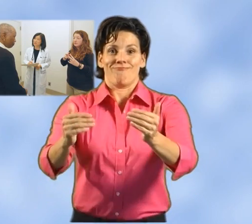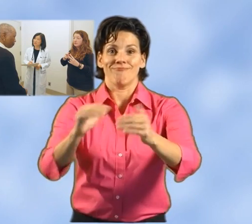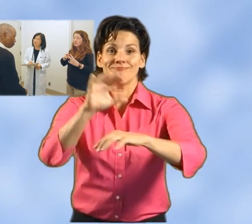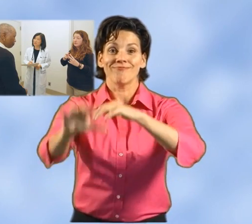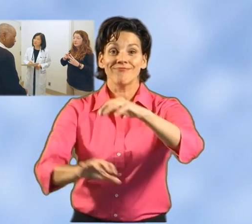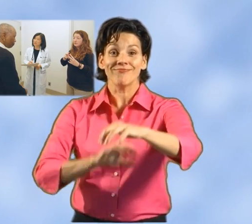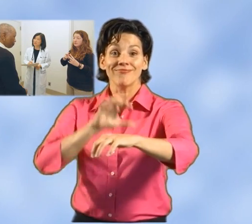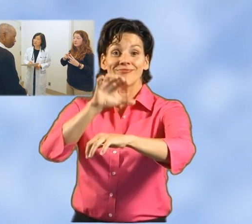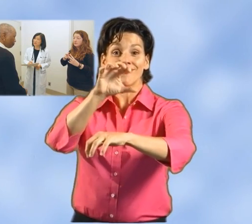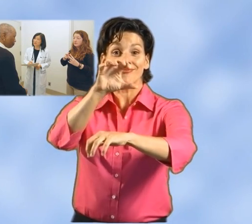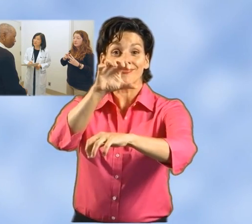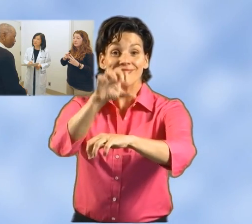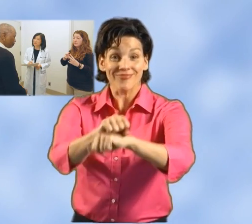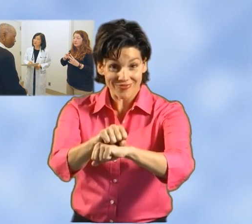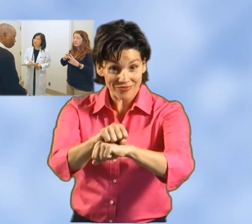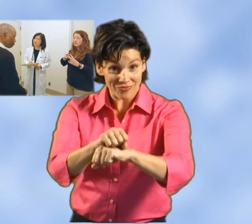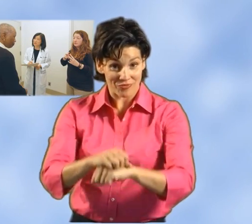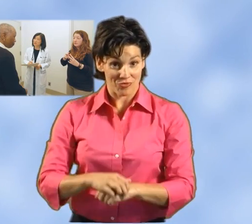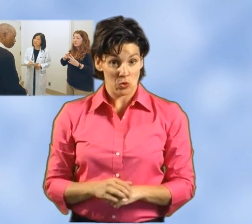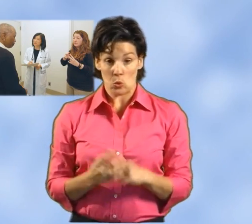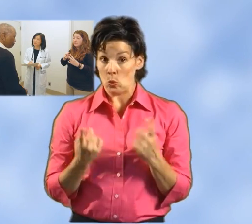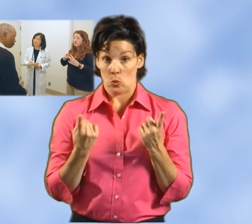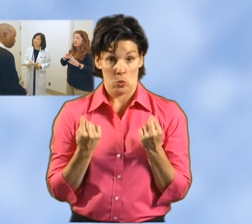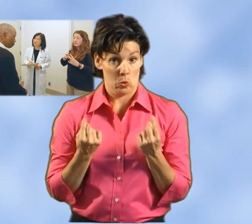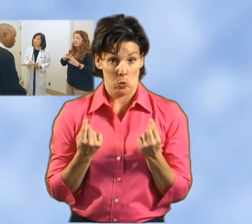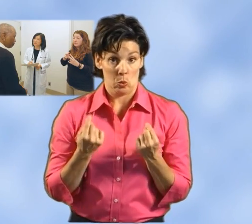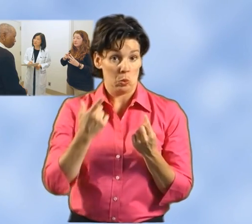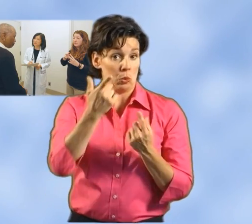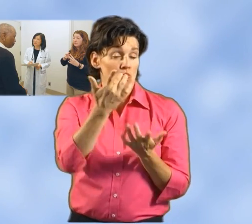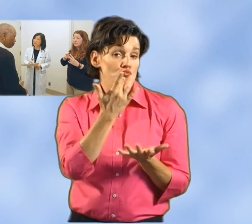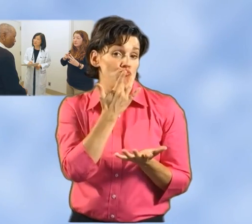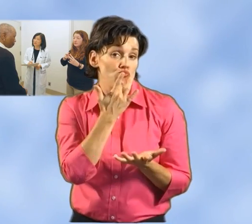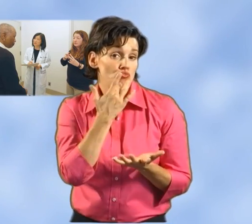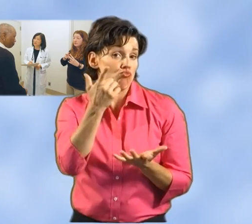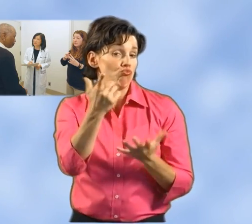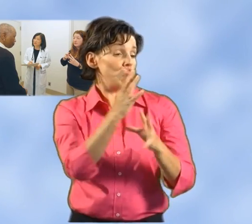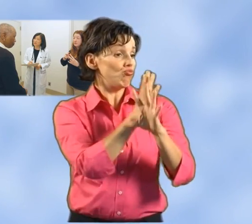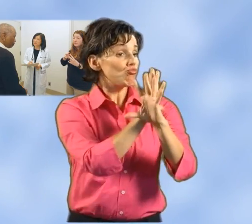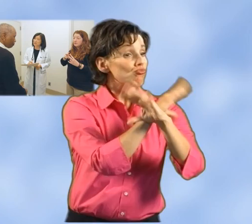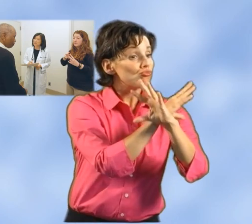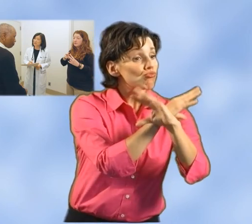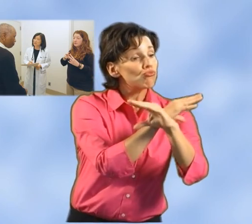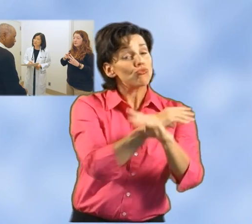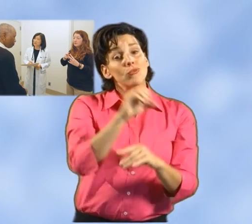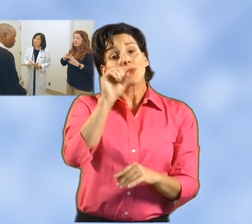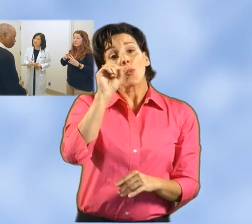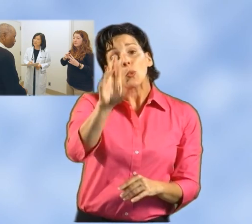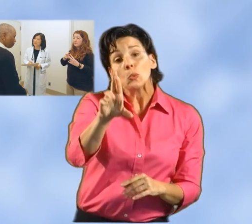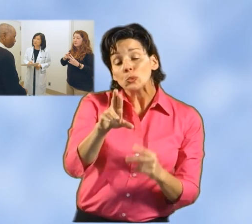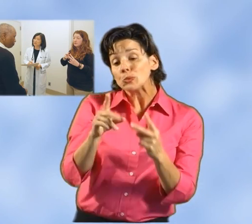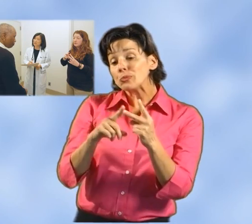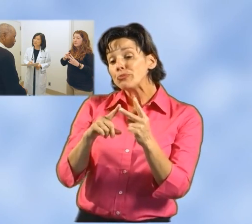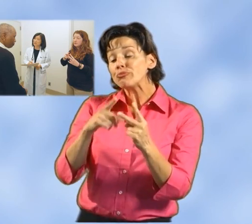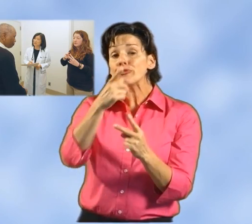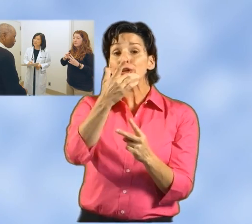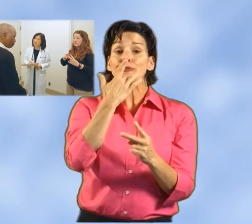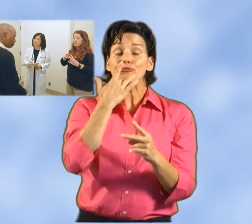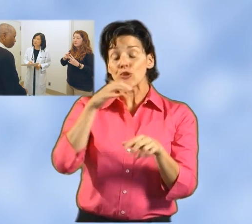Second, when it's time to make your appointments, explain your needs. Whether you are making an appointment